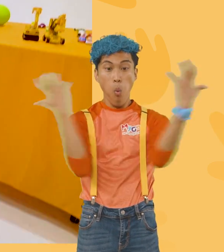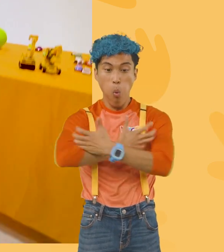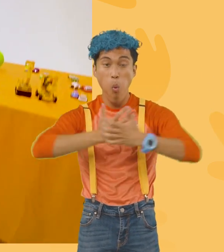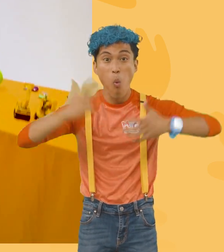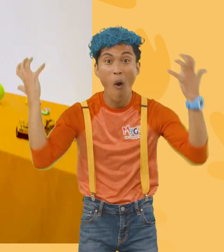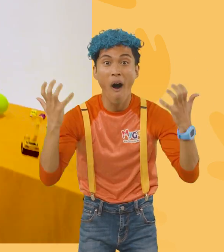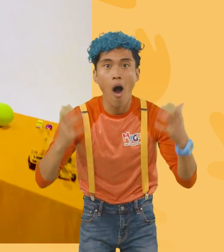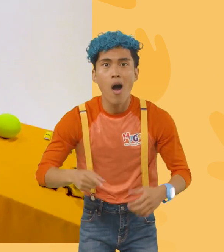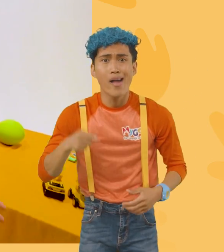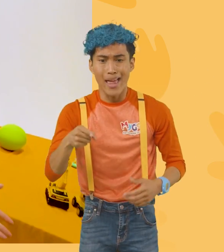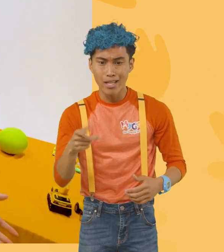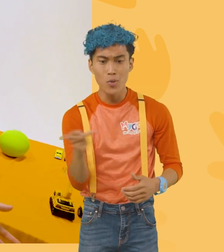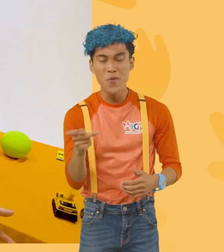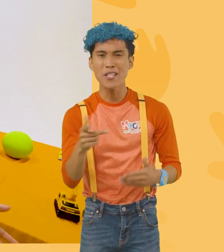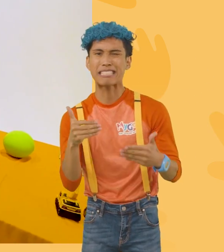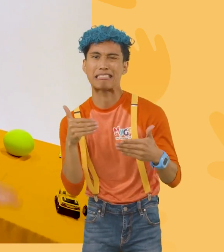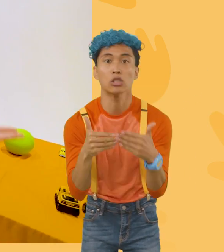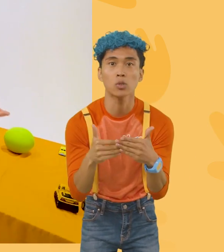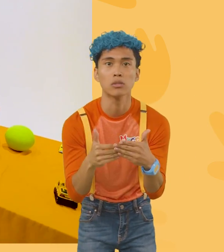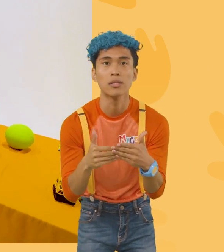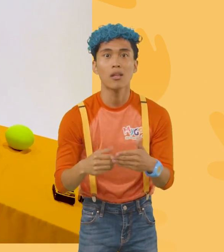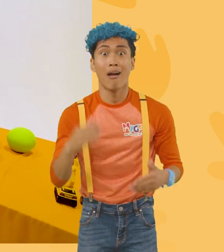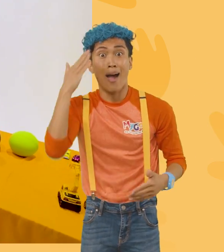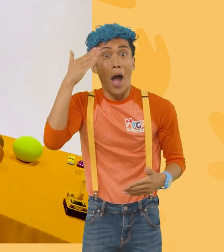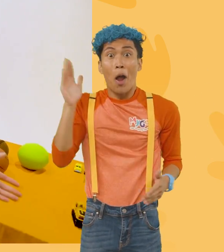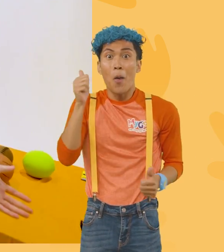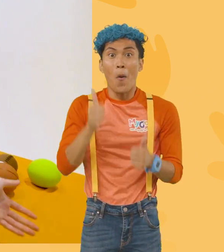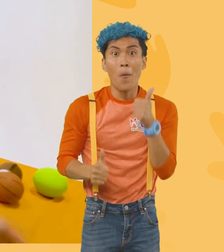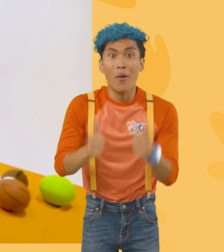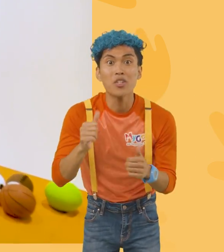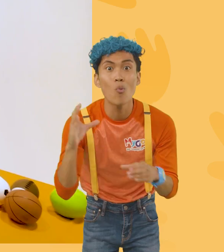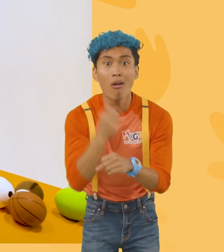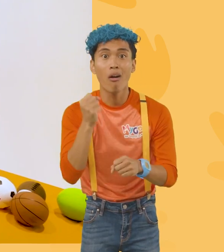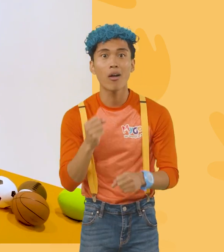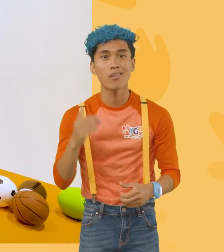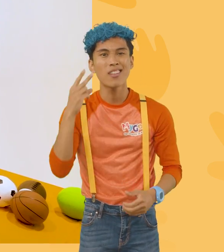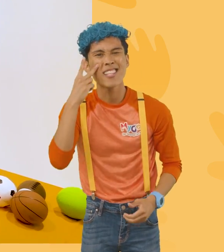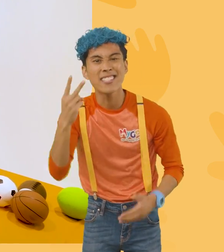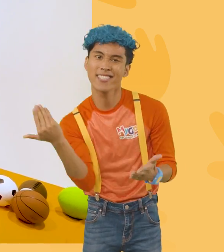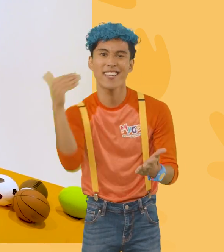They were actually really close to each other. I don't even know who won. Let's see that instant replay.